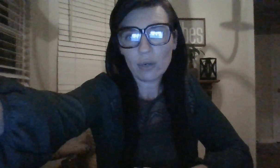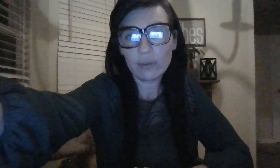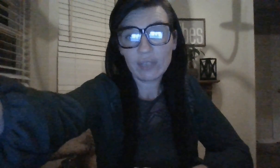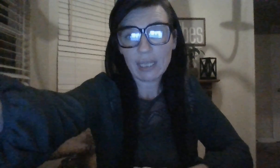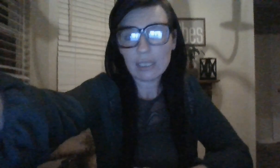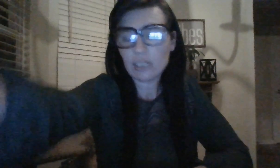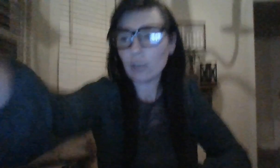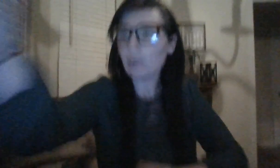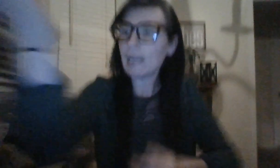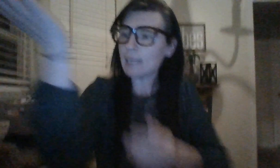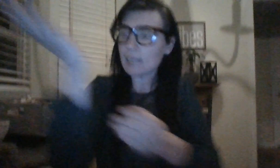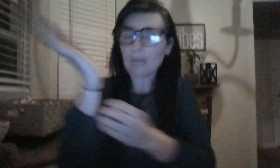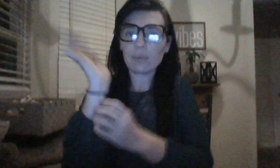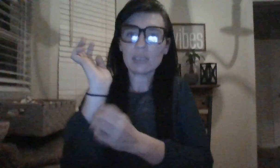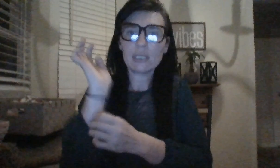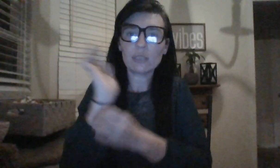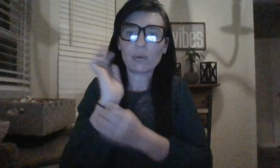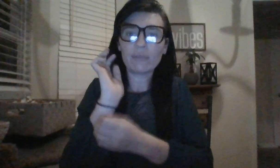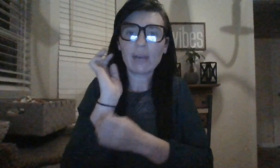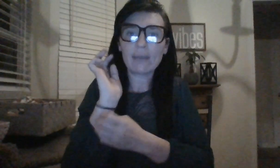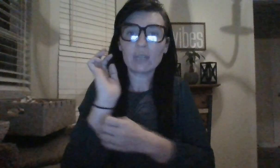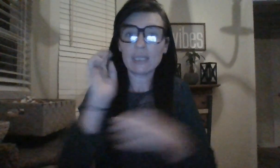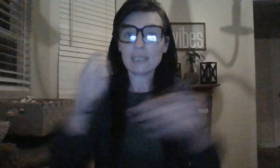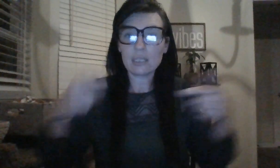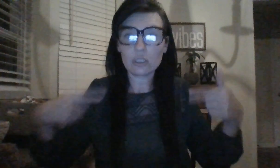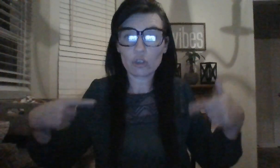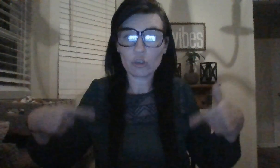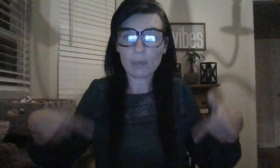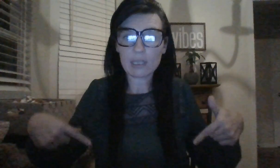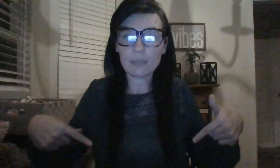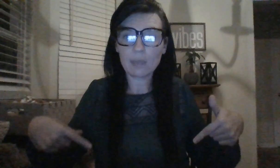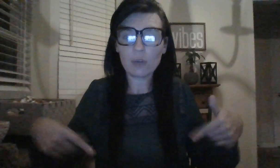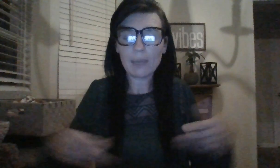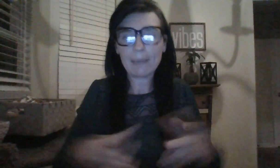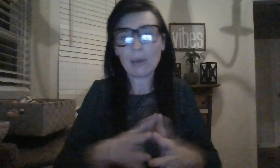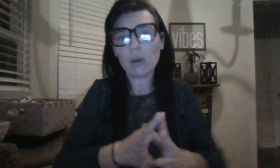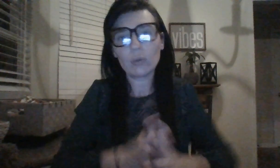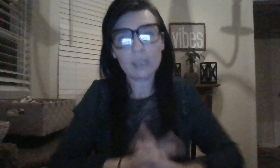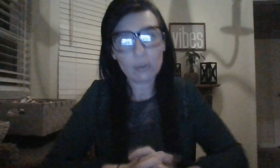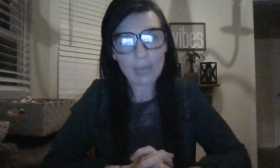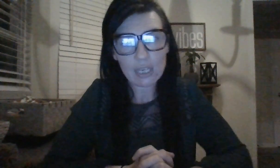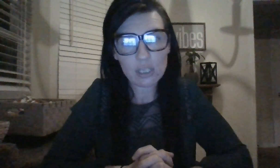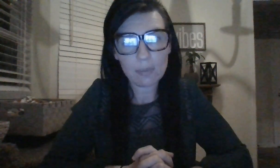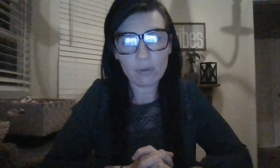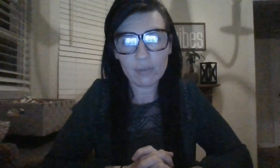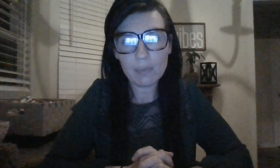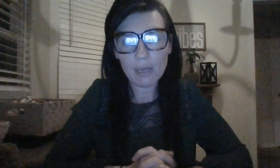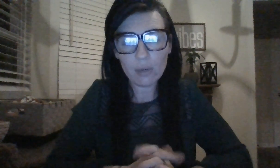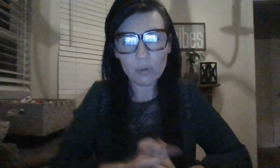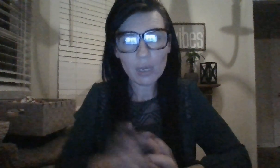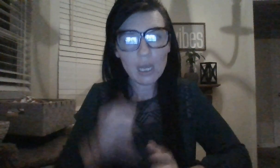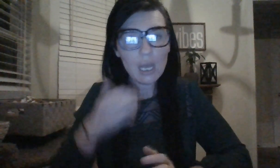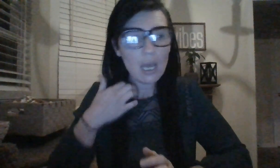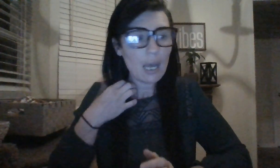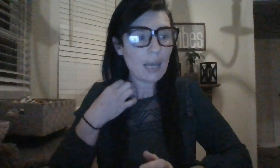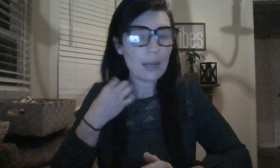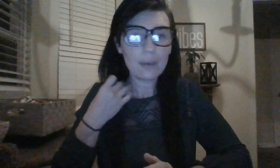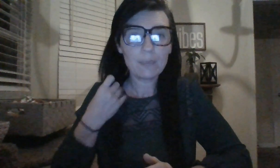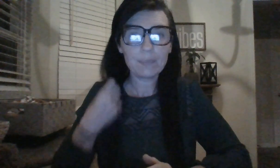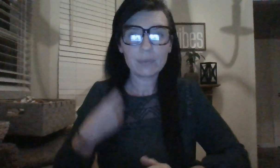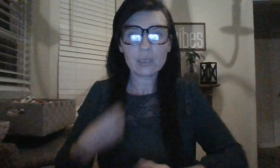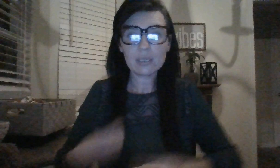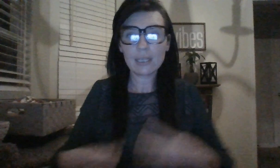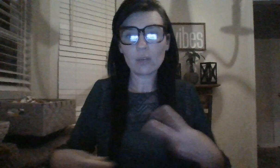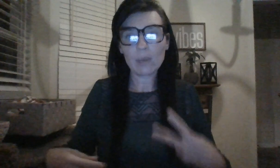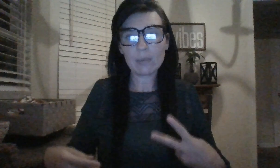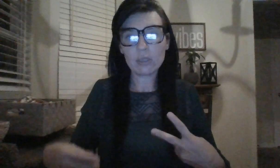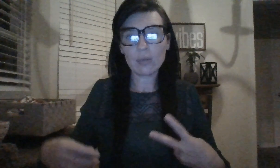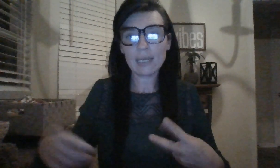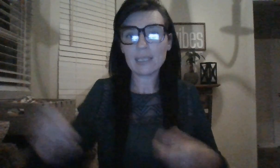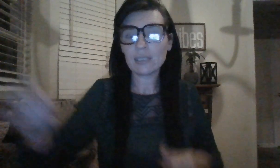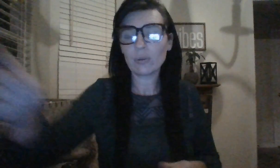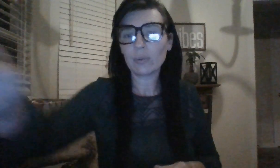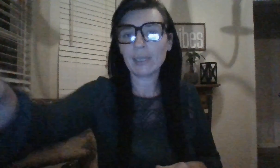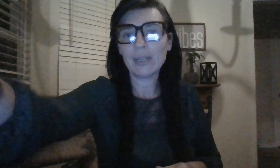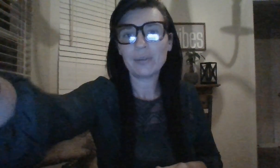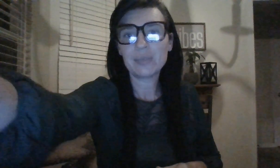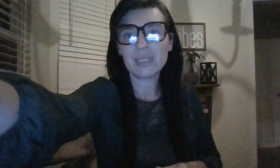channel. If you'd like to donate, it's HyperSisterO5. links in the description box below. PayPal only. No cash up. No Venmo. Single mom and two kids. So it really helps.